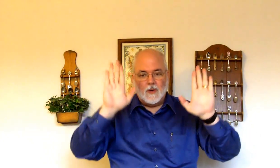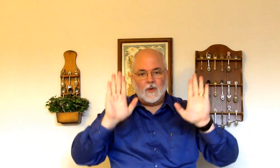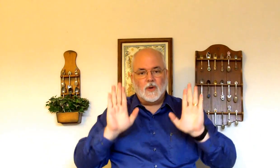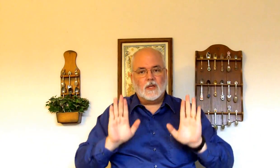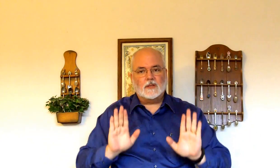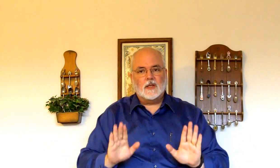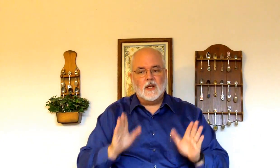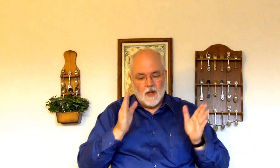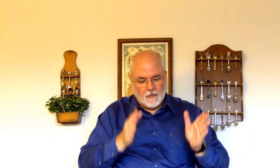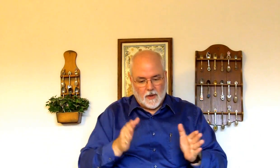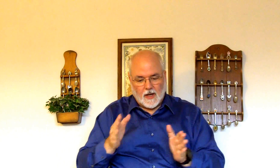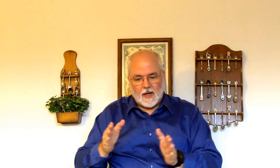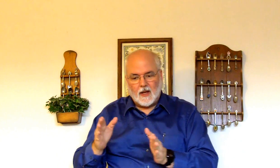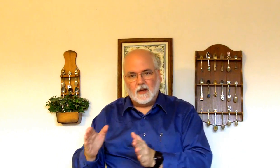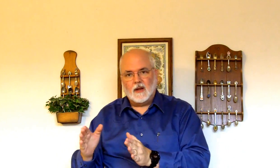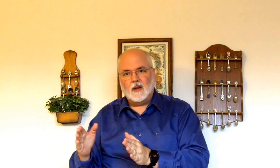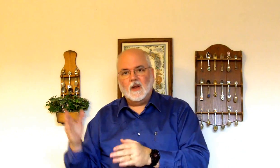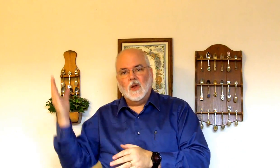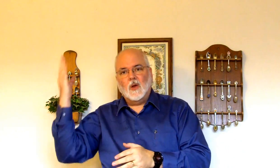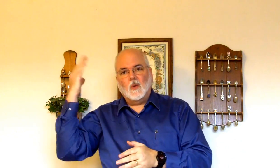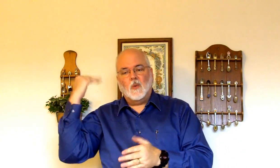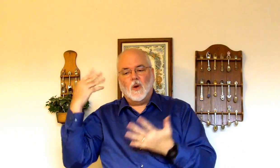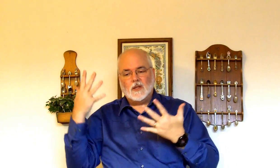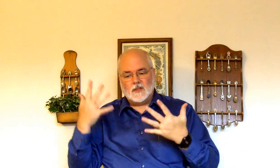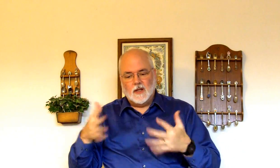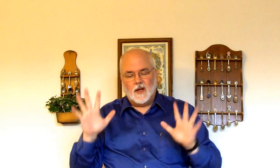Wondrous. Plan. Was done.